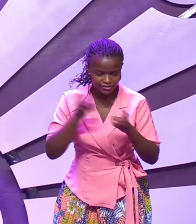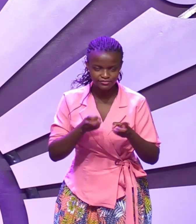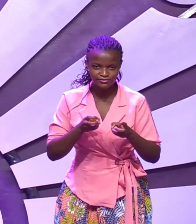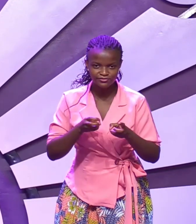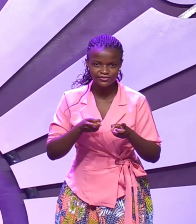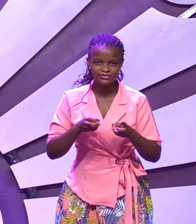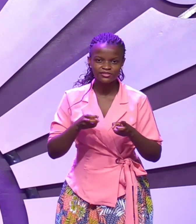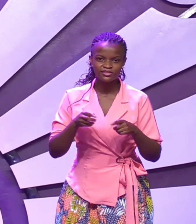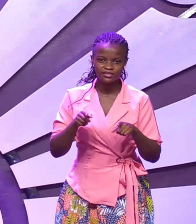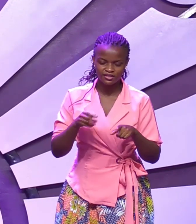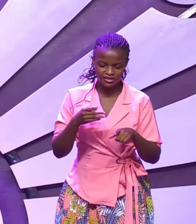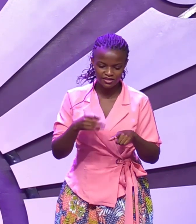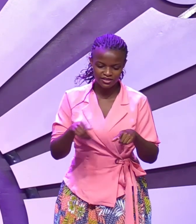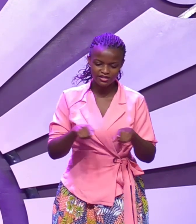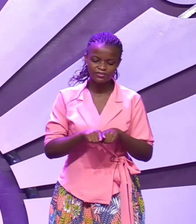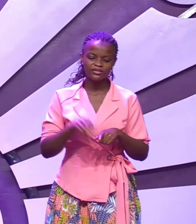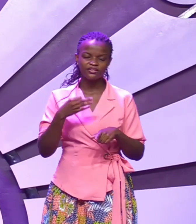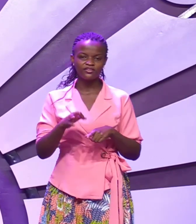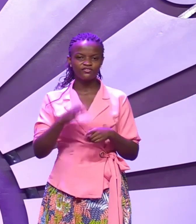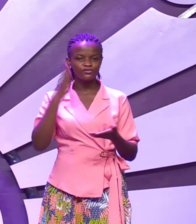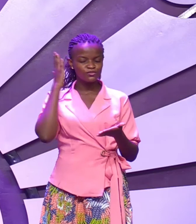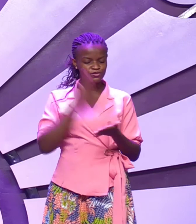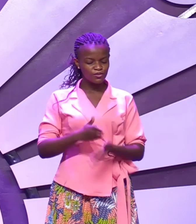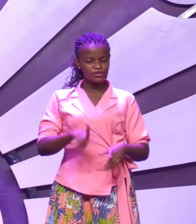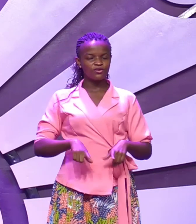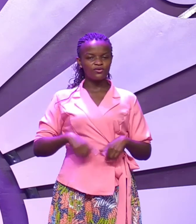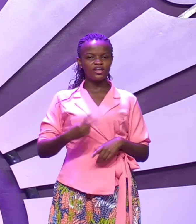even if you press a pause button on life